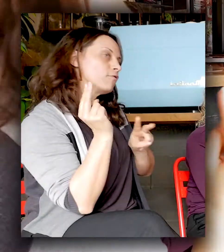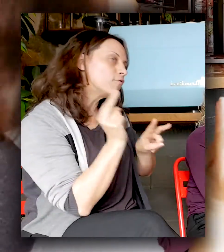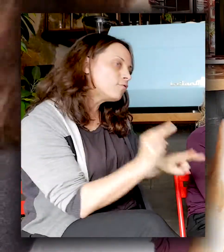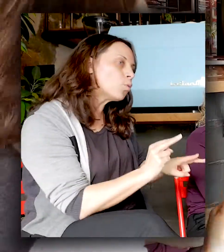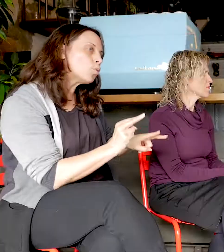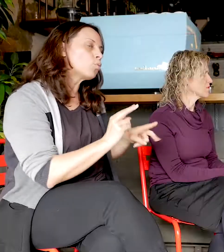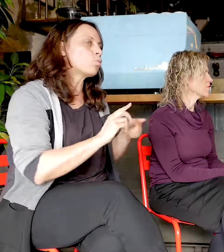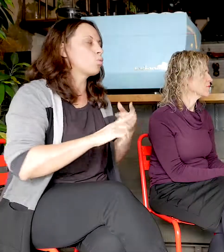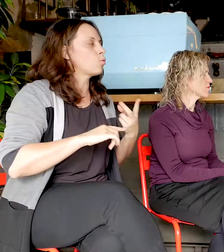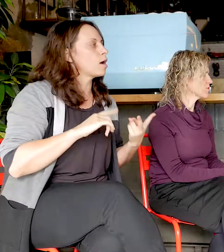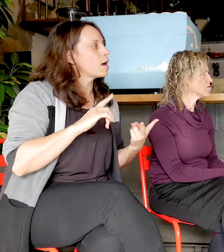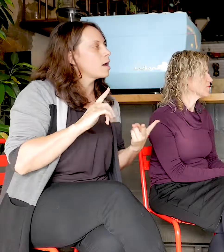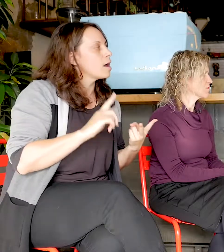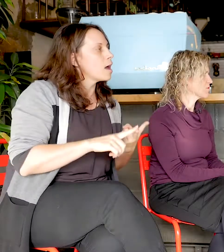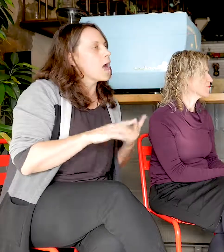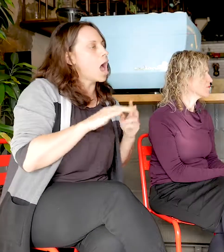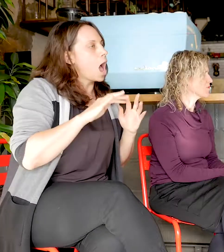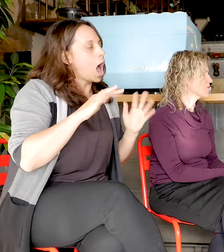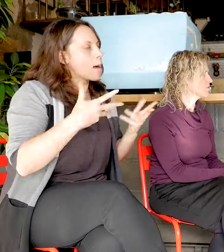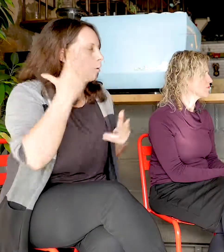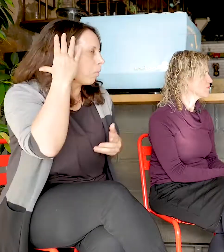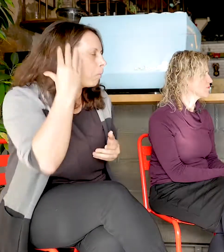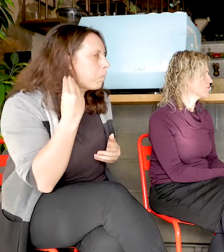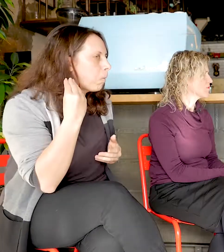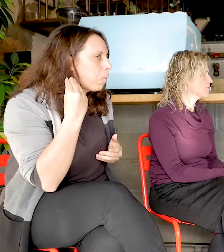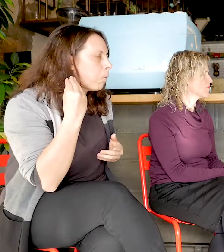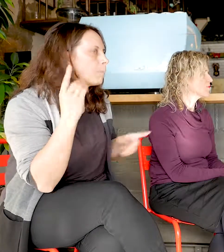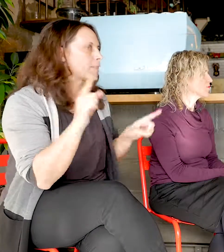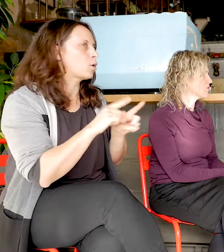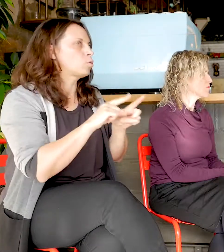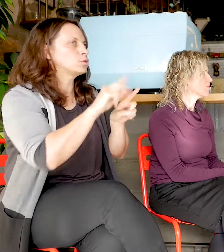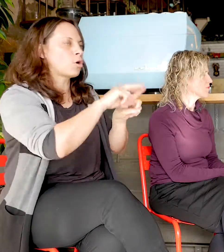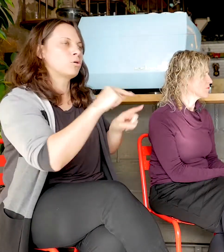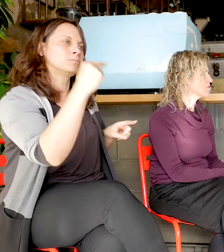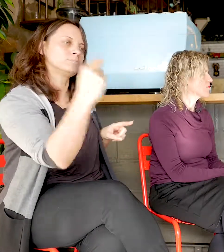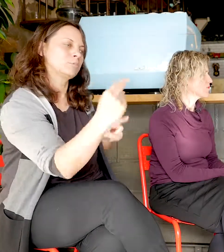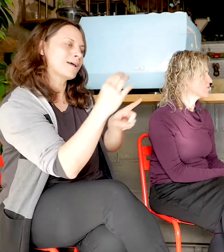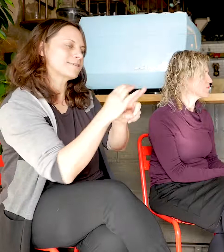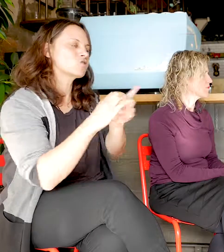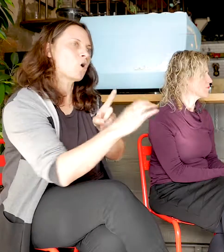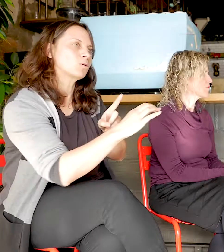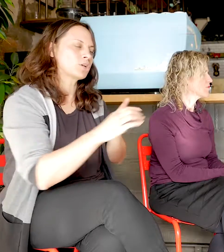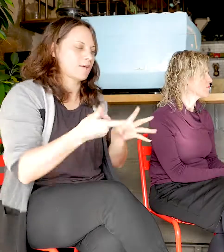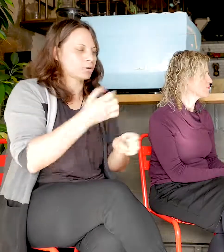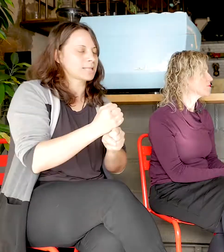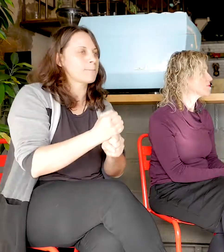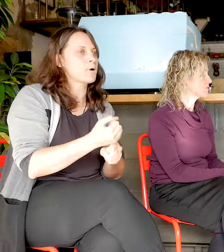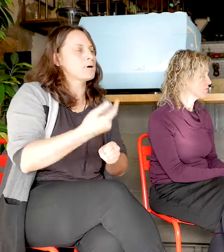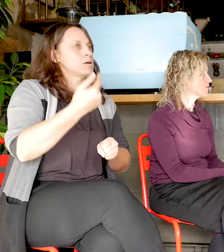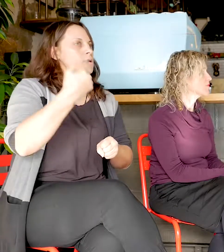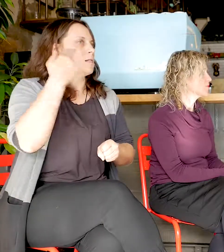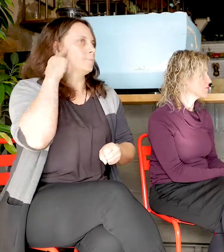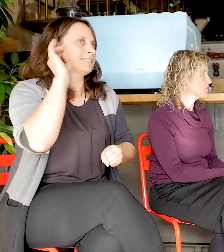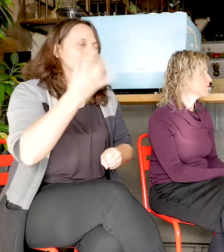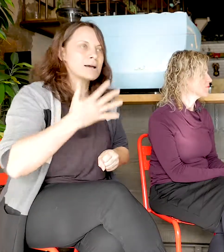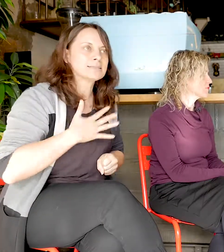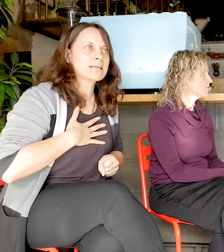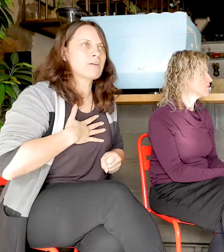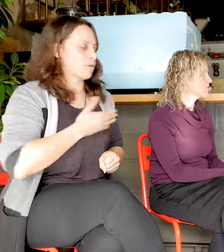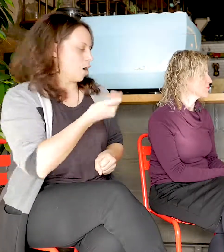ability not to be able to hear. And then the cultural perspective of being deaf, as in, I'm deaf and I'm happy and I'm proud and that's not a problem, that's who I am and